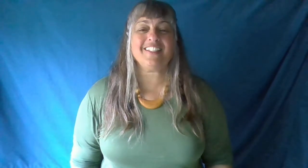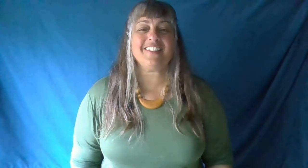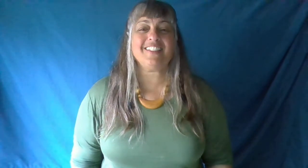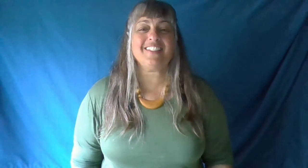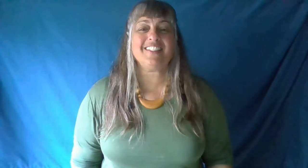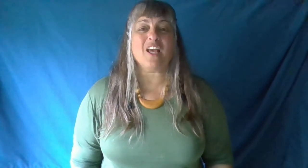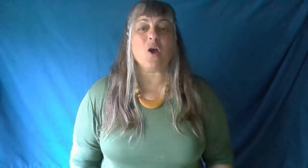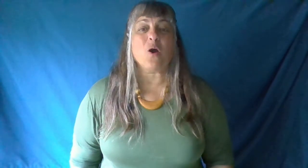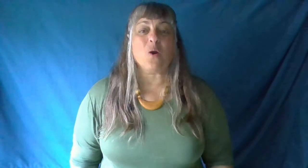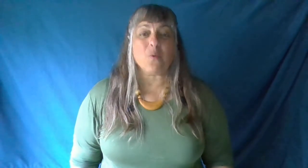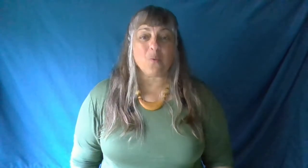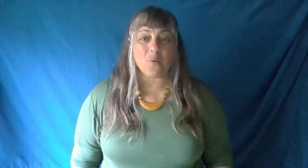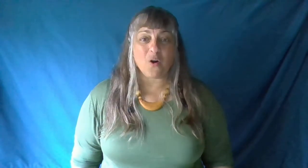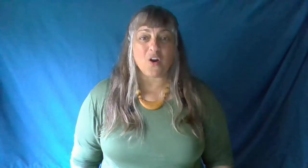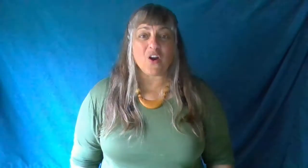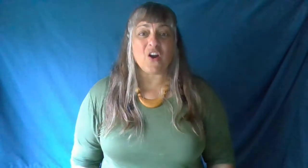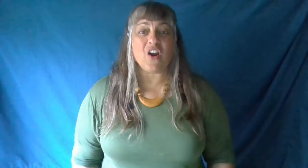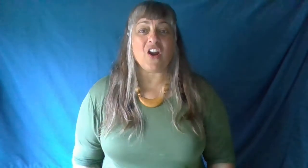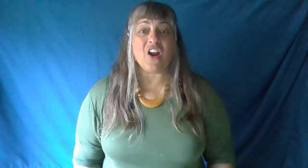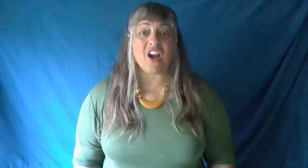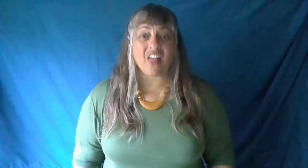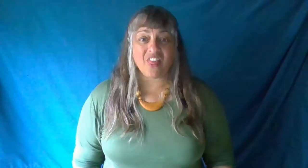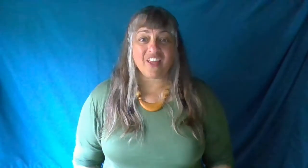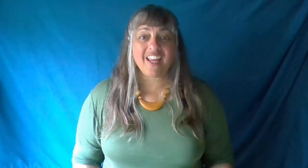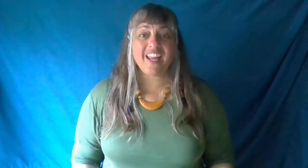were these.